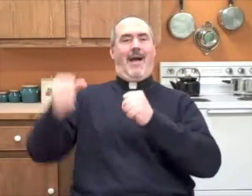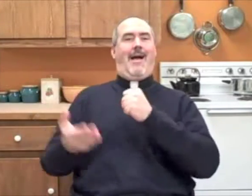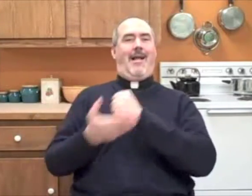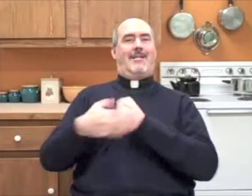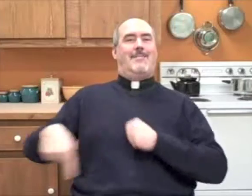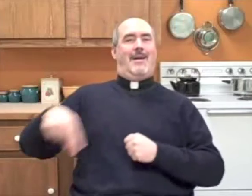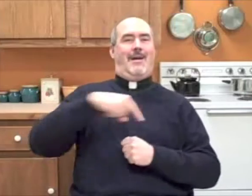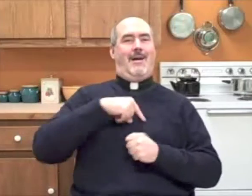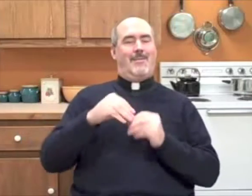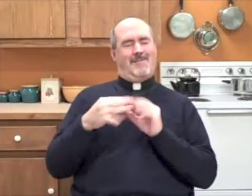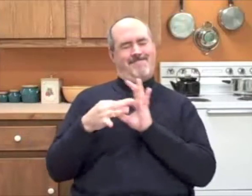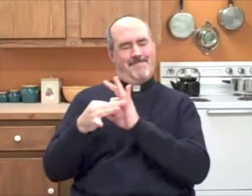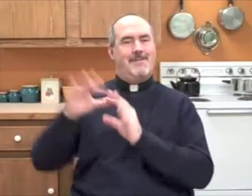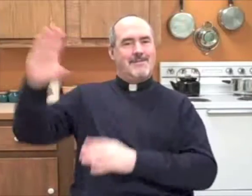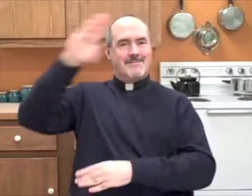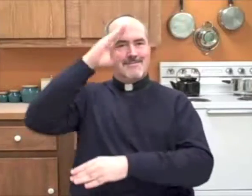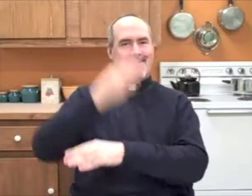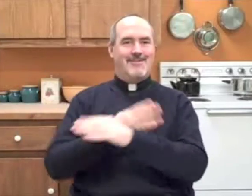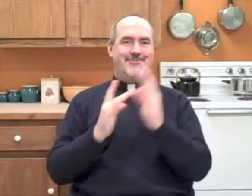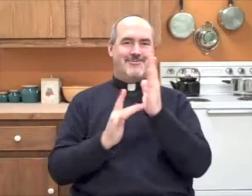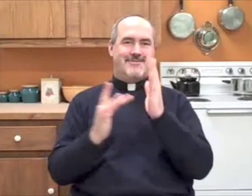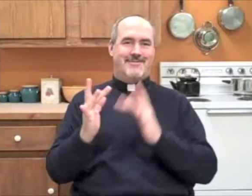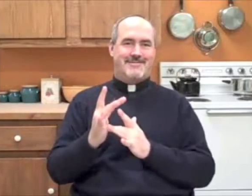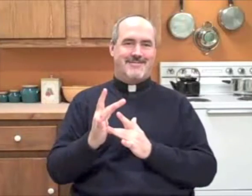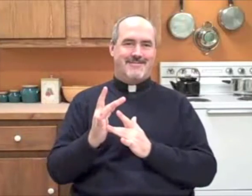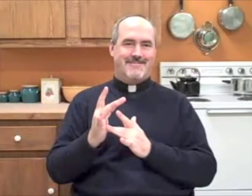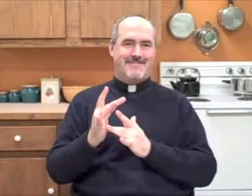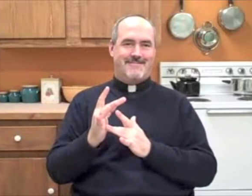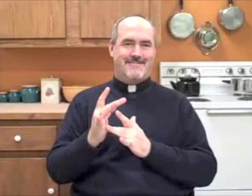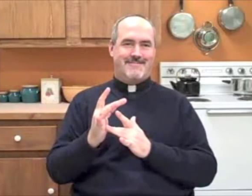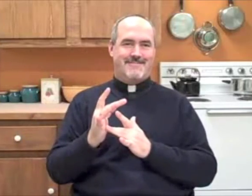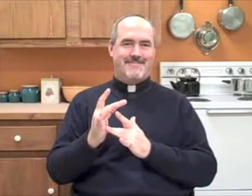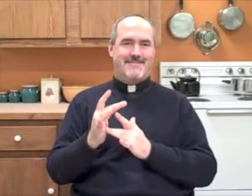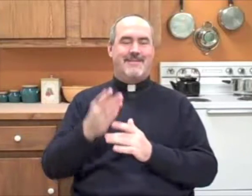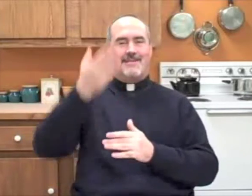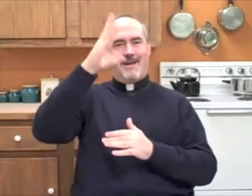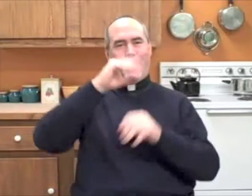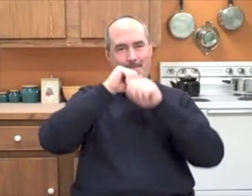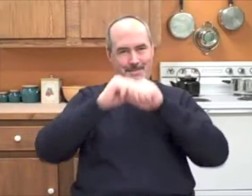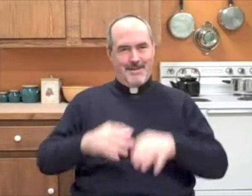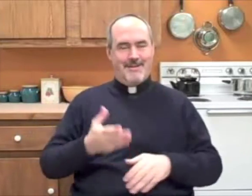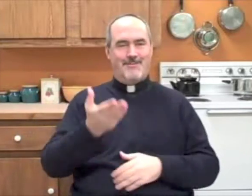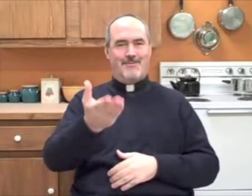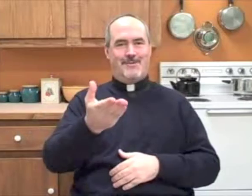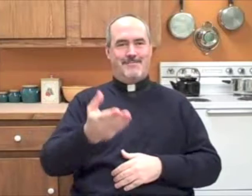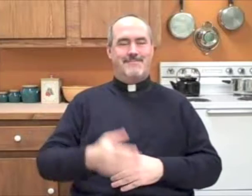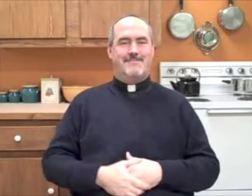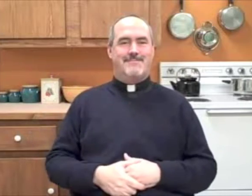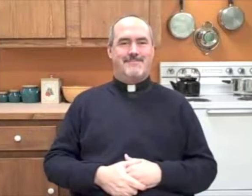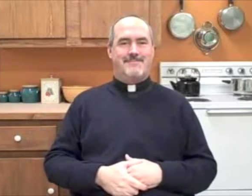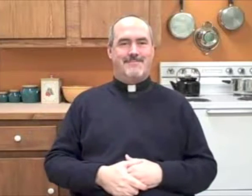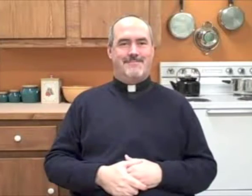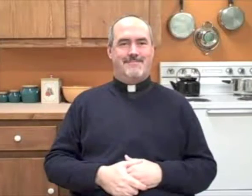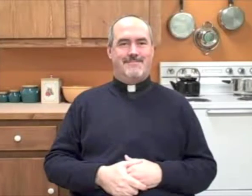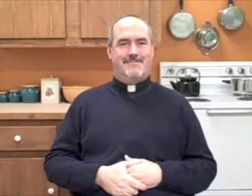to Mary and that Mary can also help us be more connected to and close to Jesus may God bless you